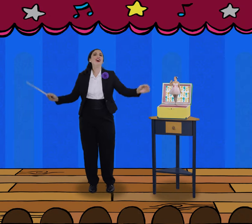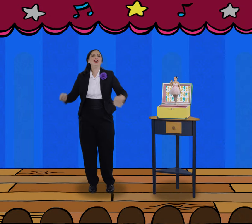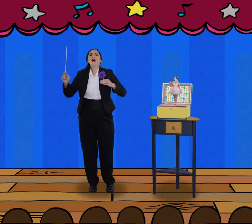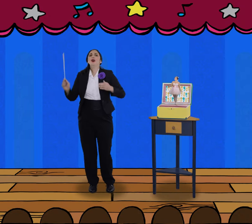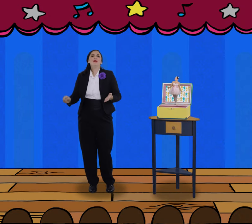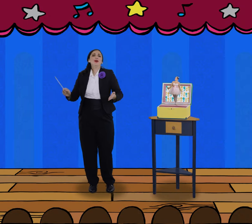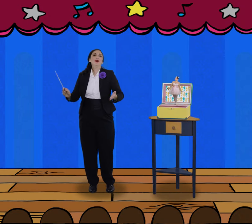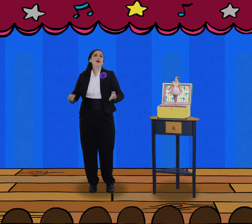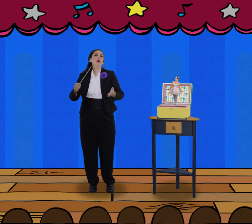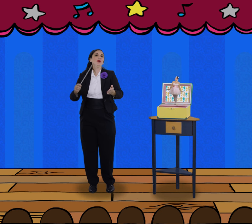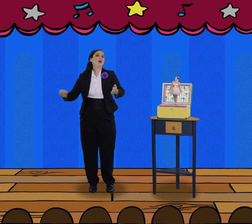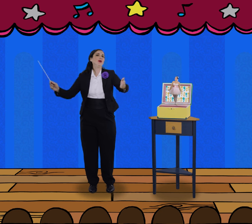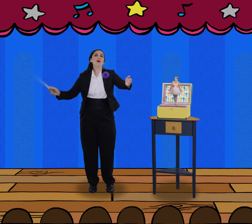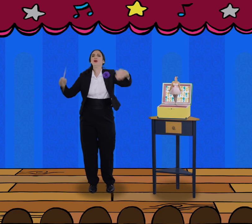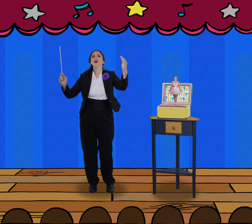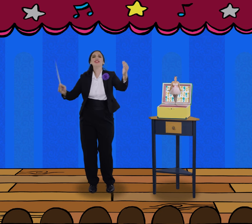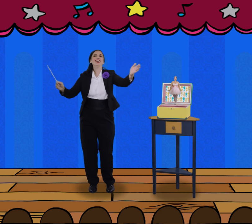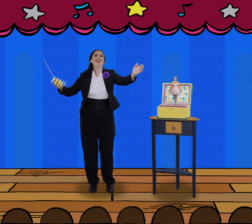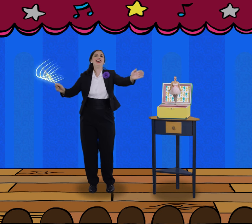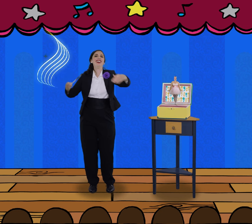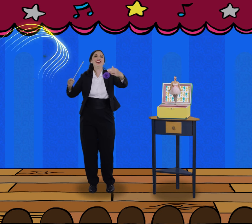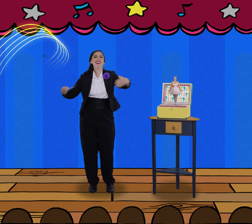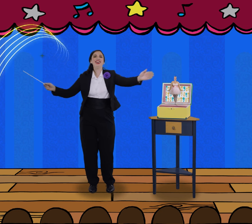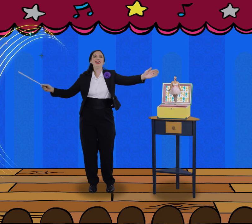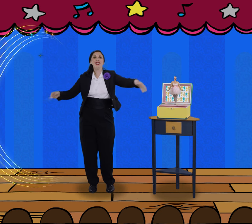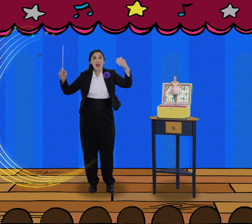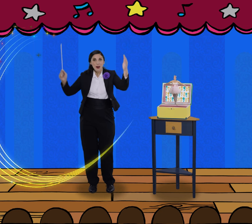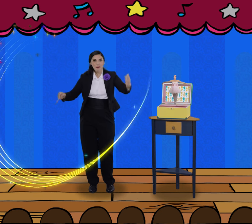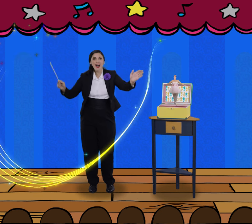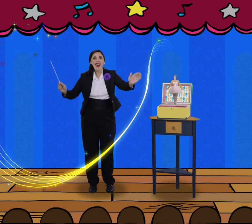Music Box